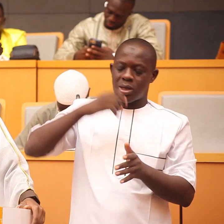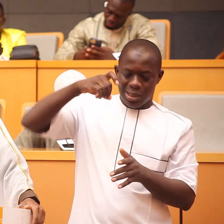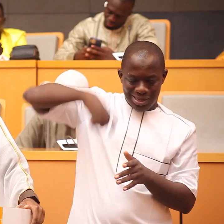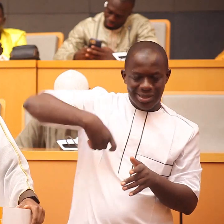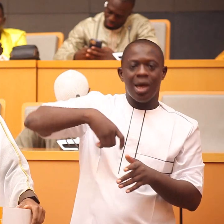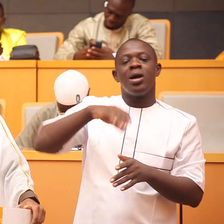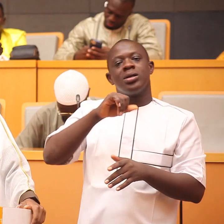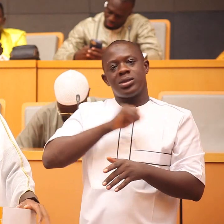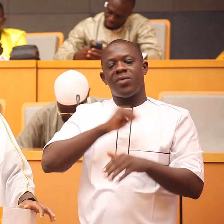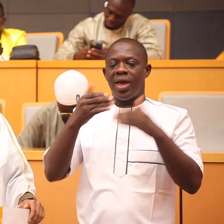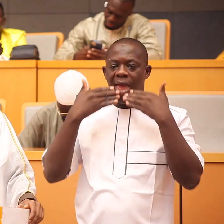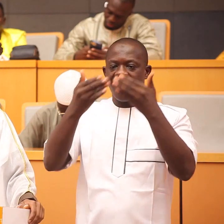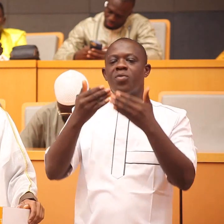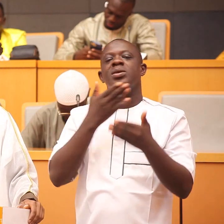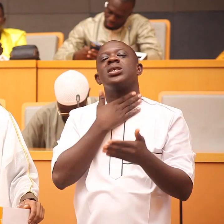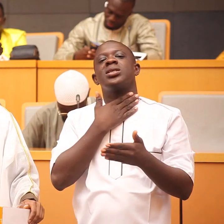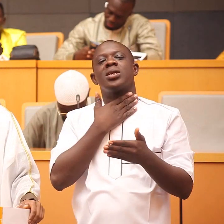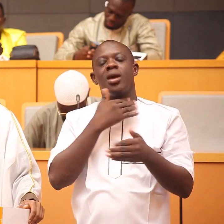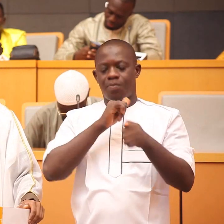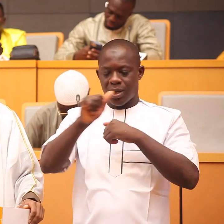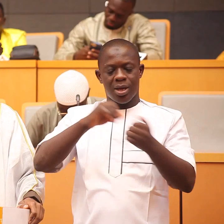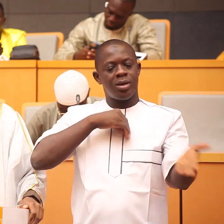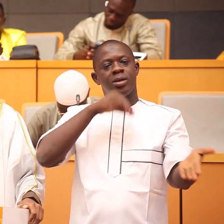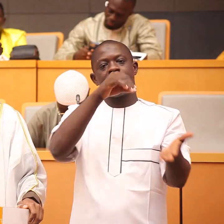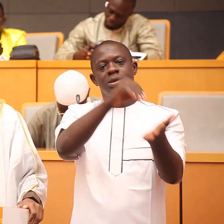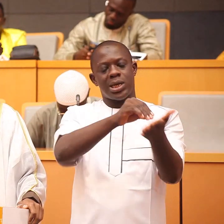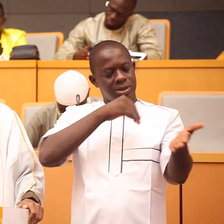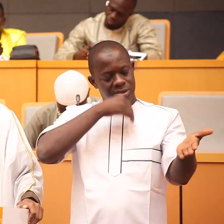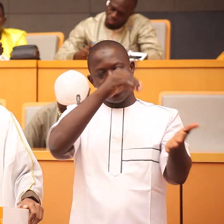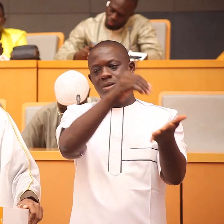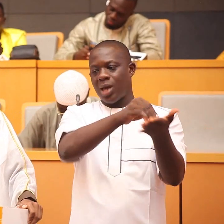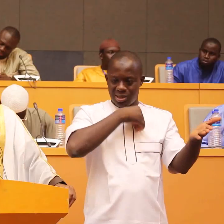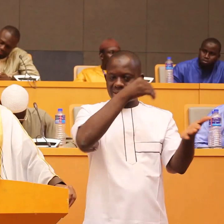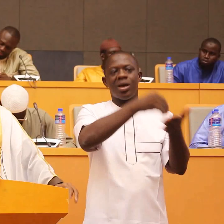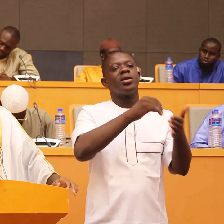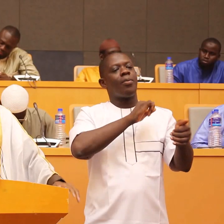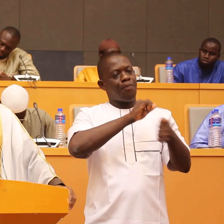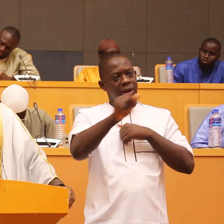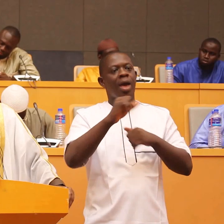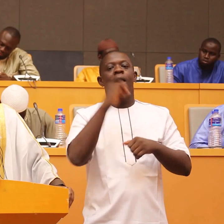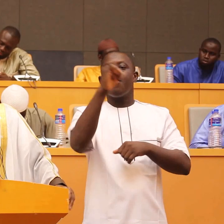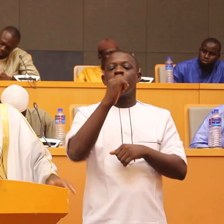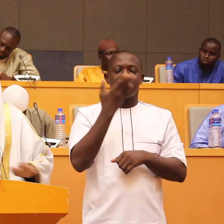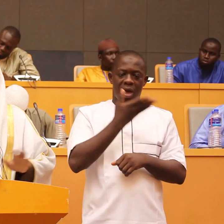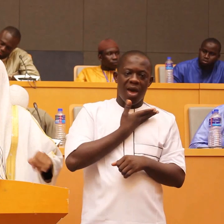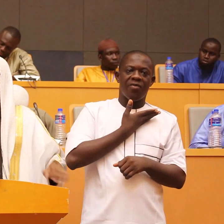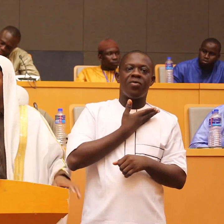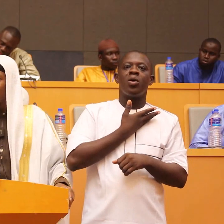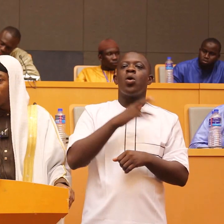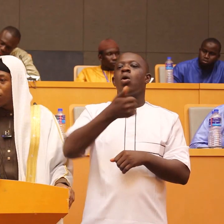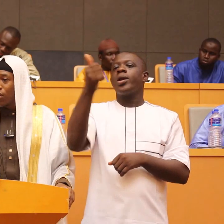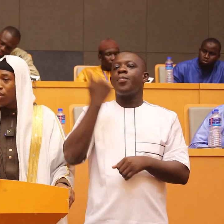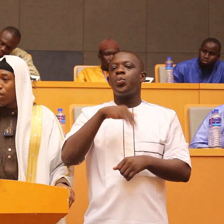simple just give charity do you know why there are creations of Allah subhanahu wa ta'ala who will